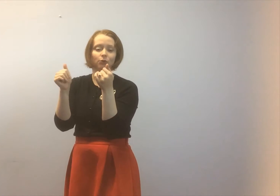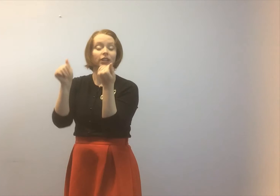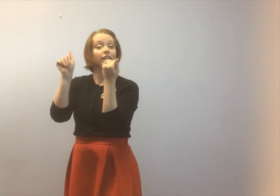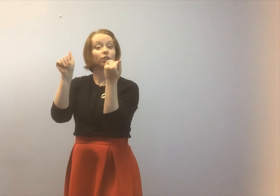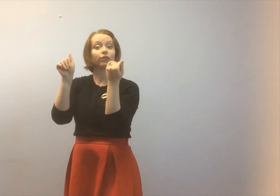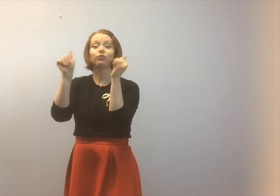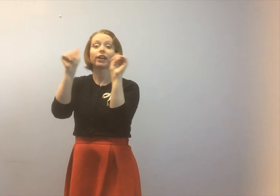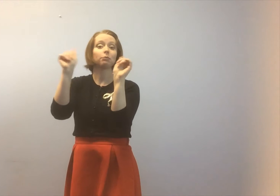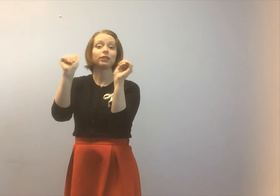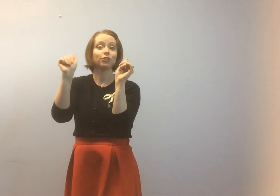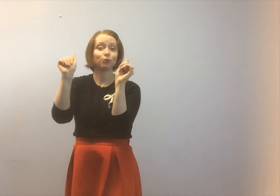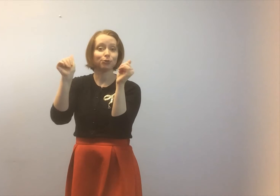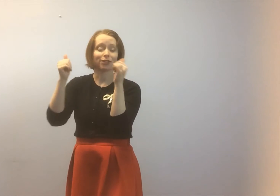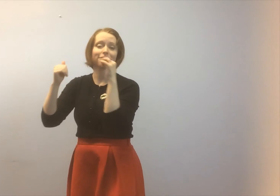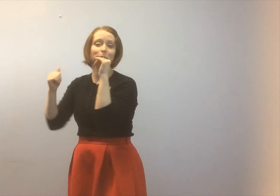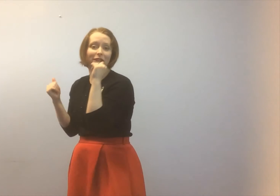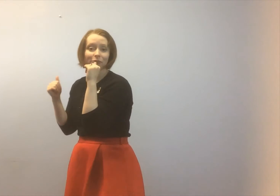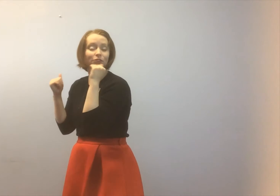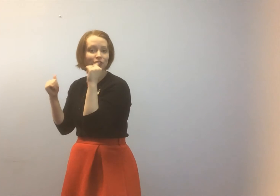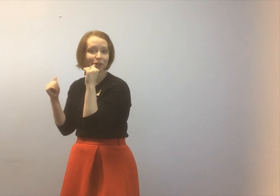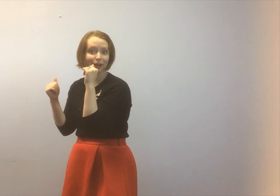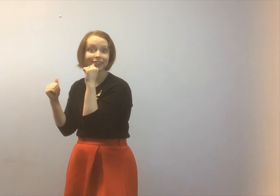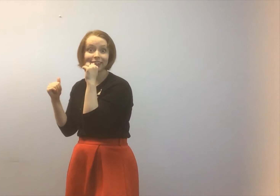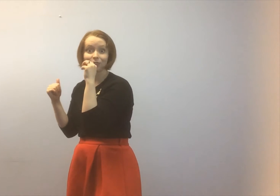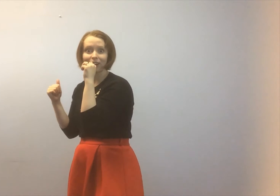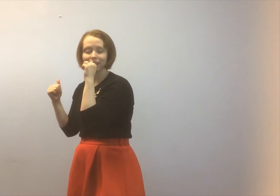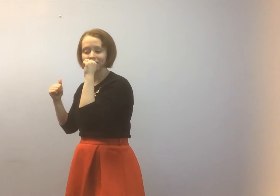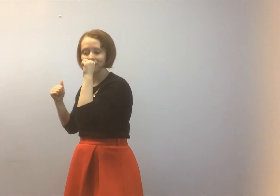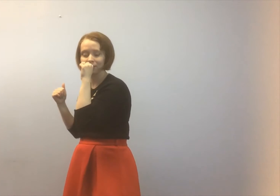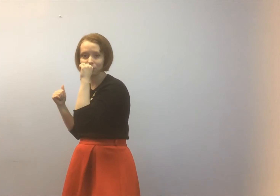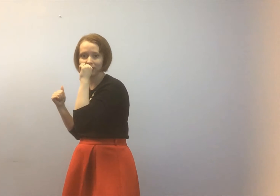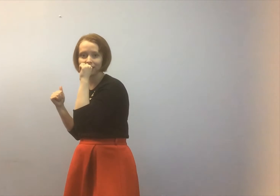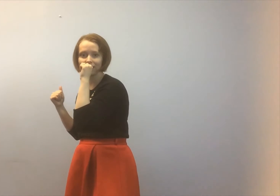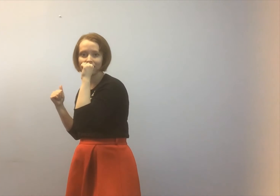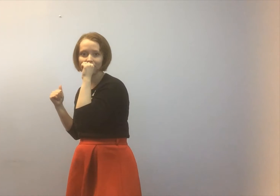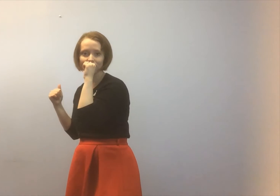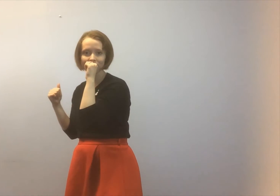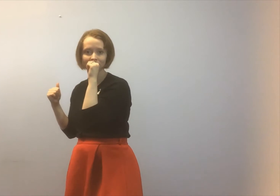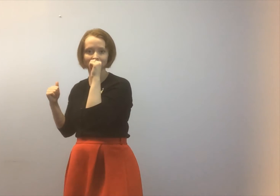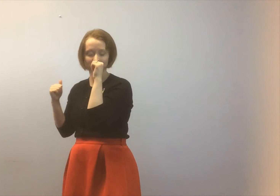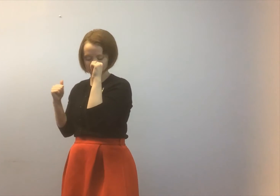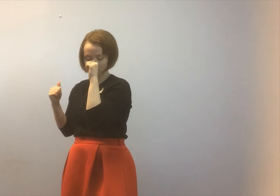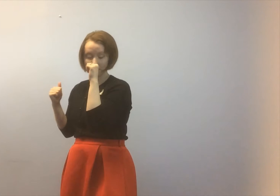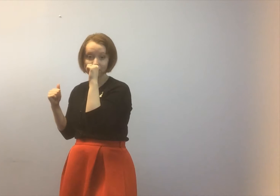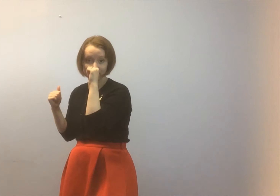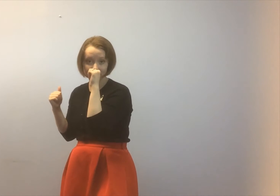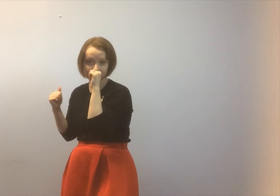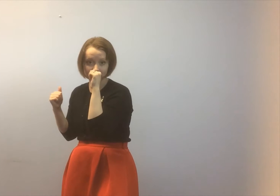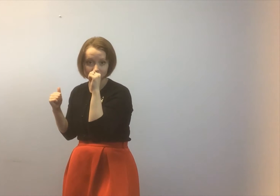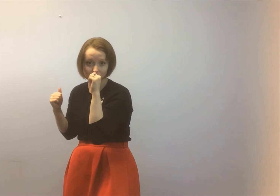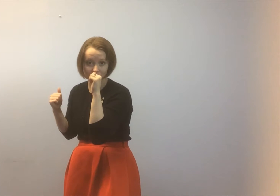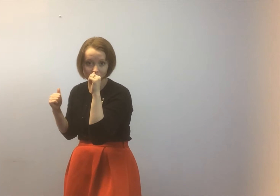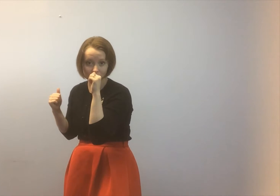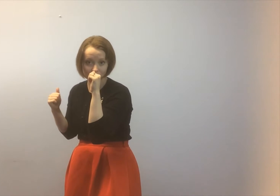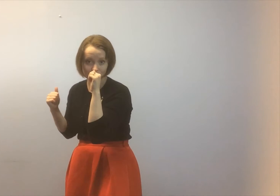in a real fight please don't do this but shadow boxing is fine so again here's my fighting stance come over